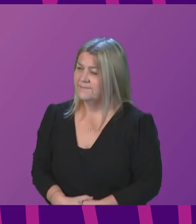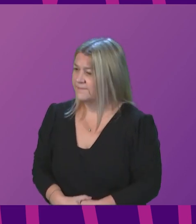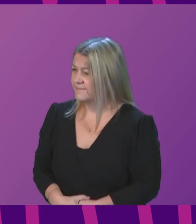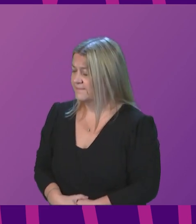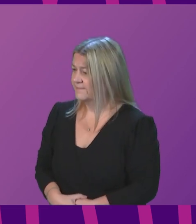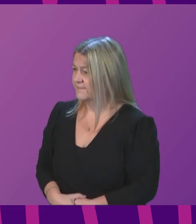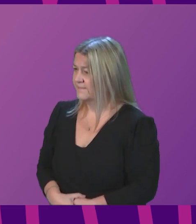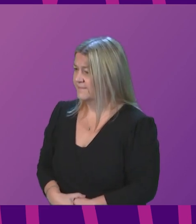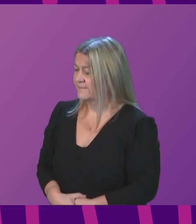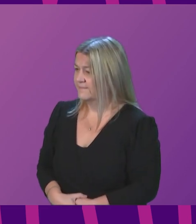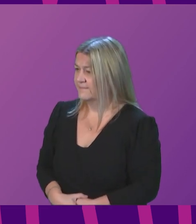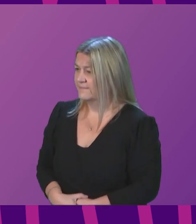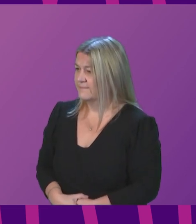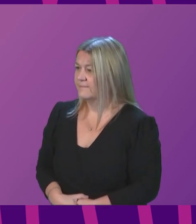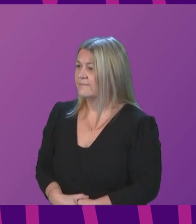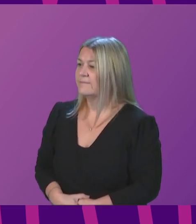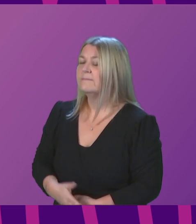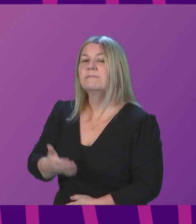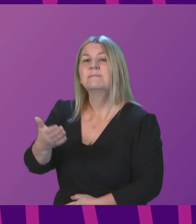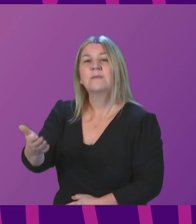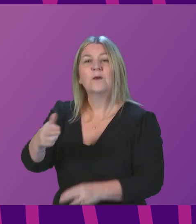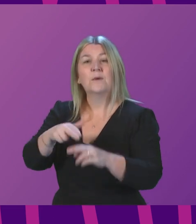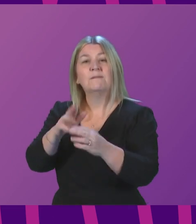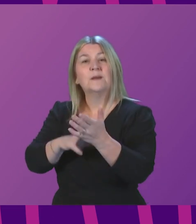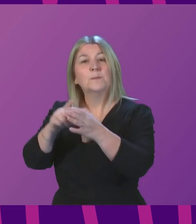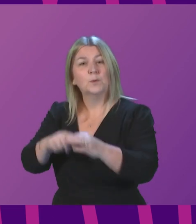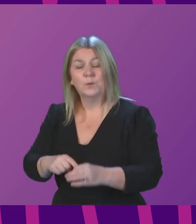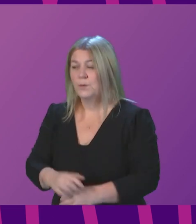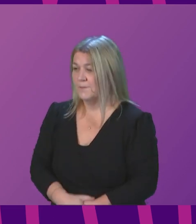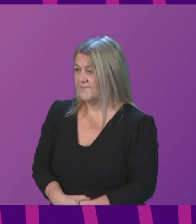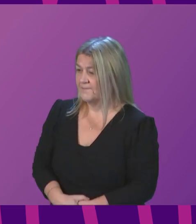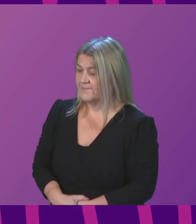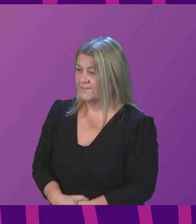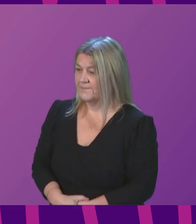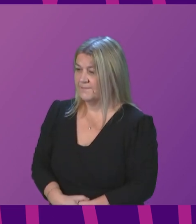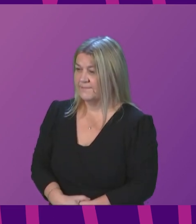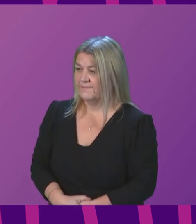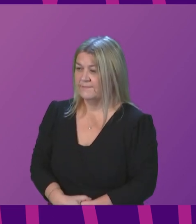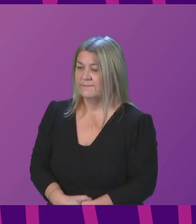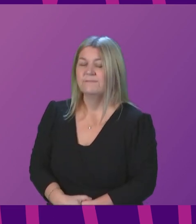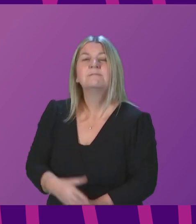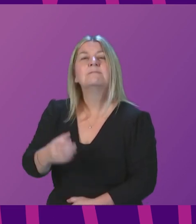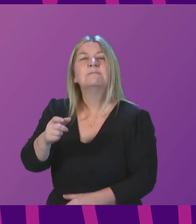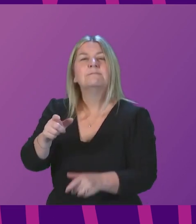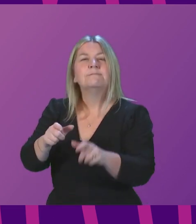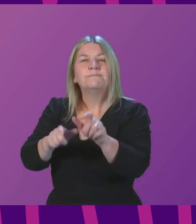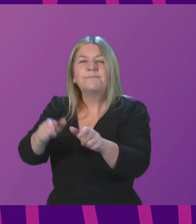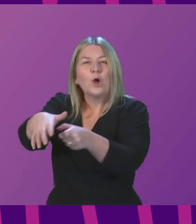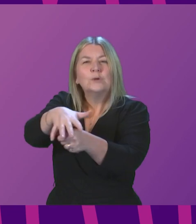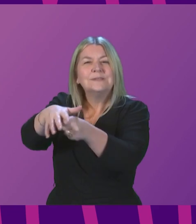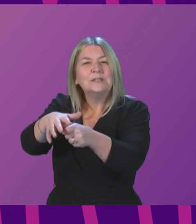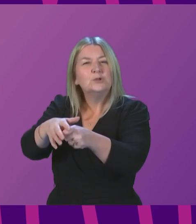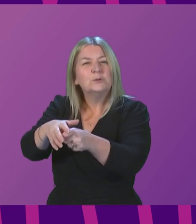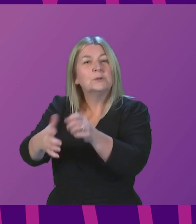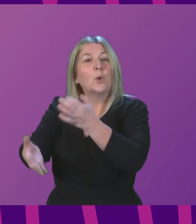We now turn to First Minister's questions. In light of the First Minister's update, I will take all constituency and general supplementaries after